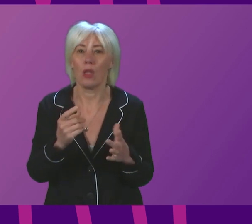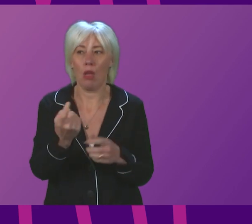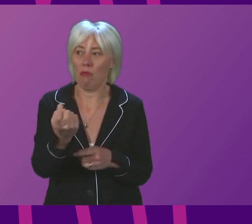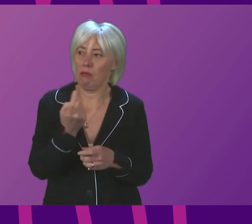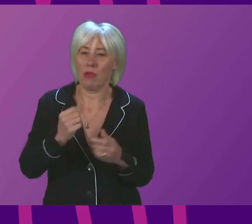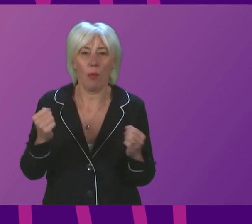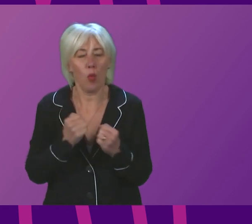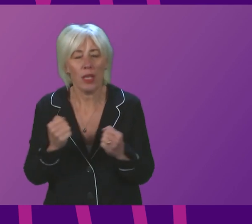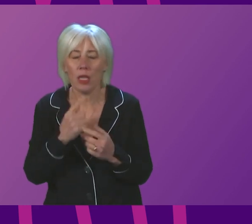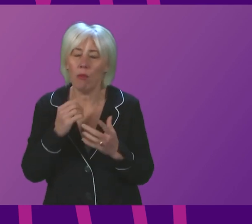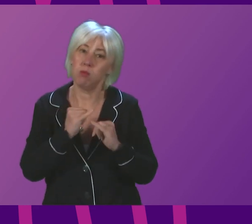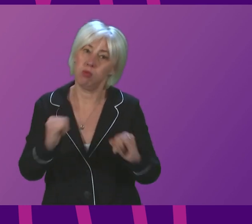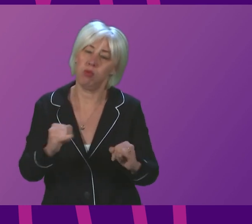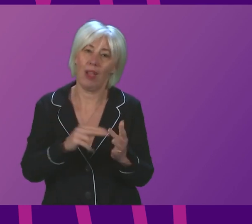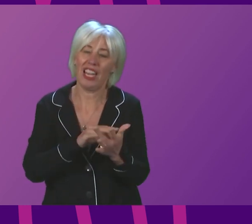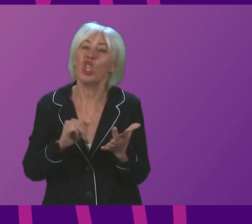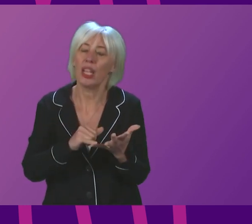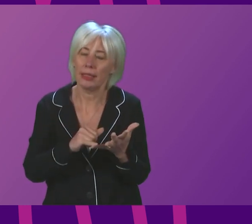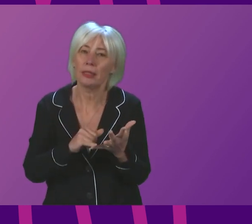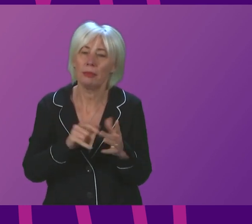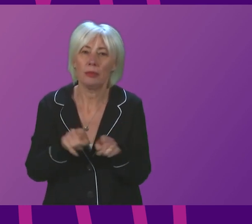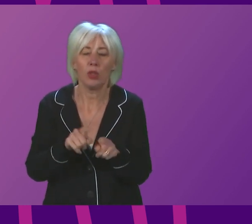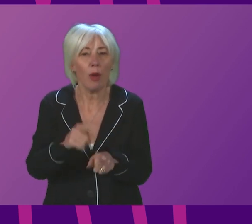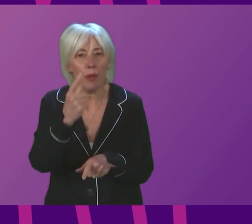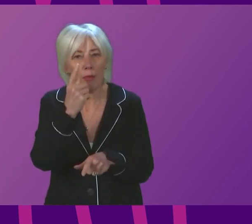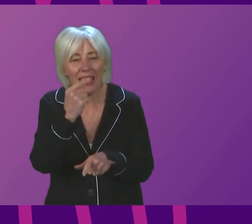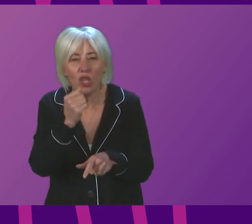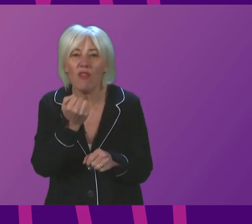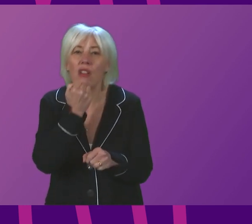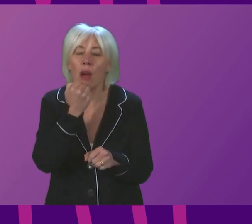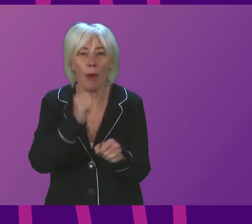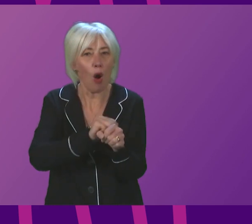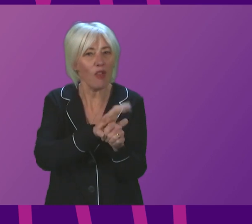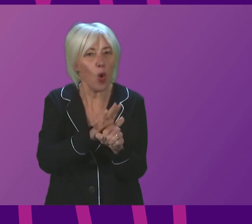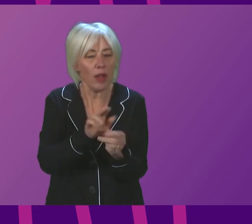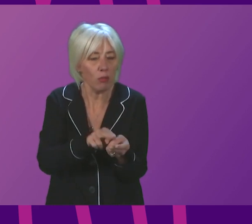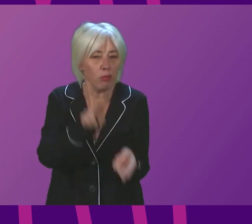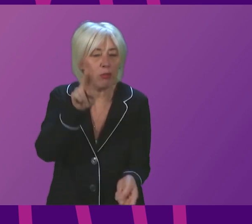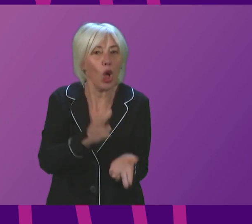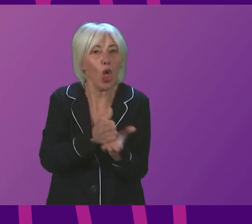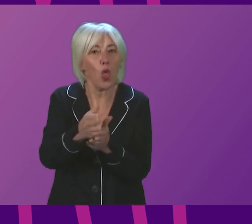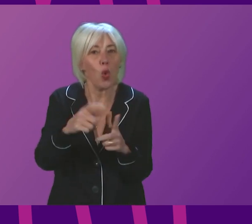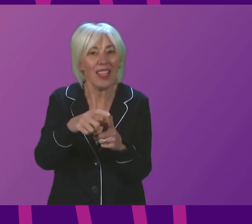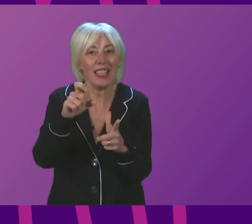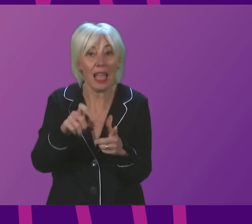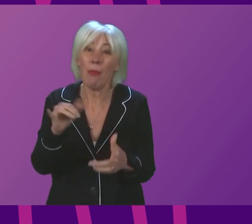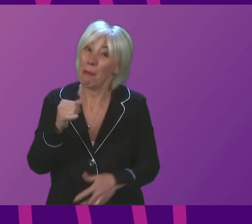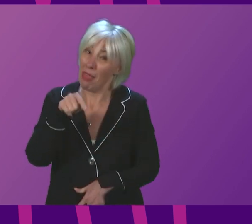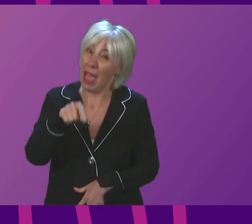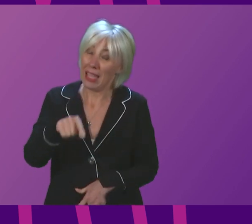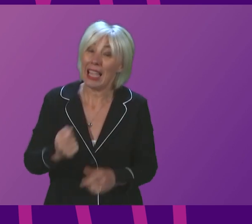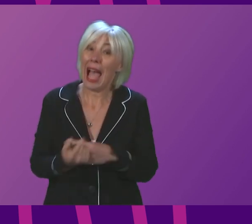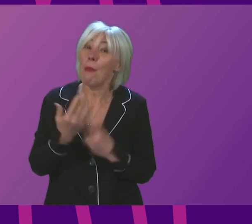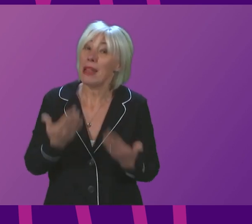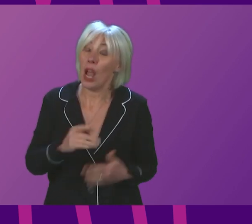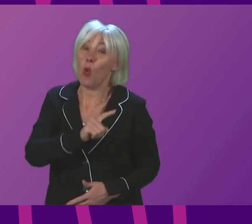into winter. And there has always been the potential for COVID cases to rise during December, as may now be happening as a result